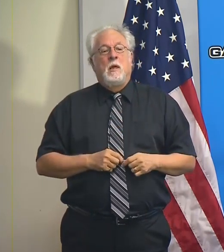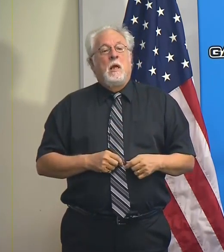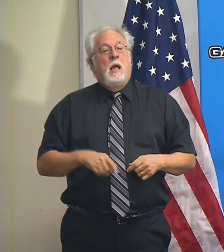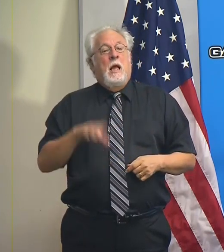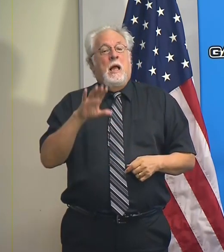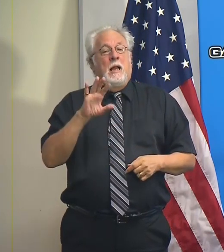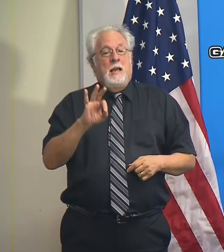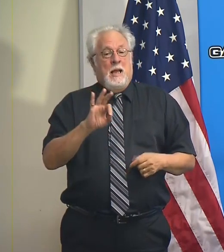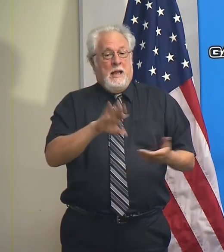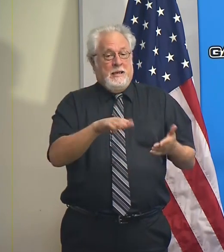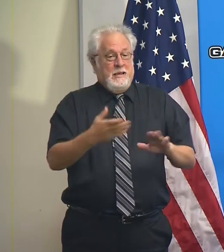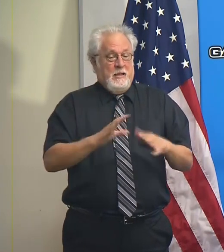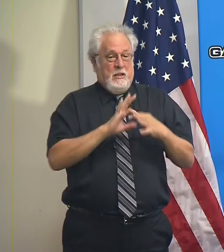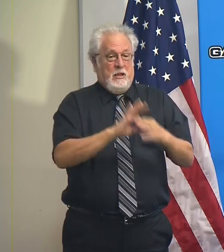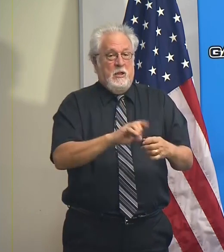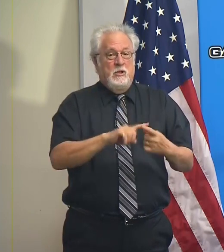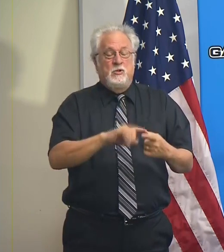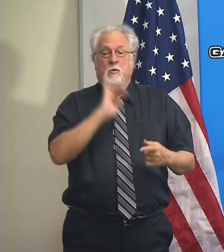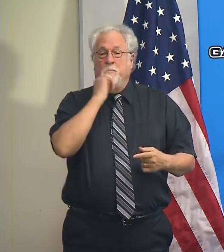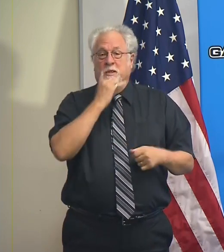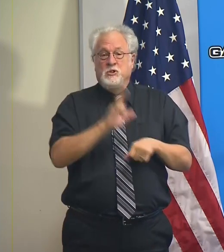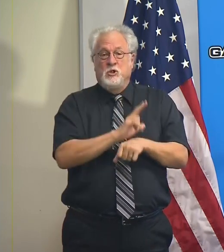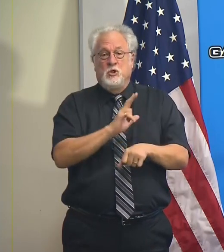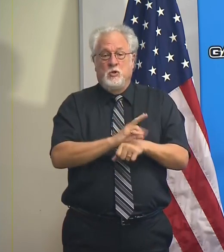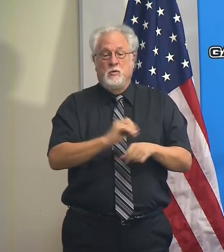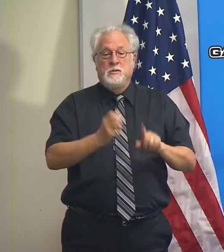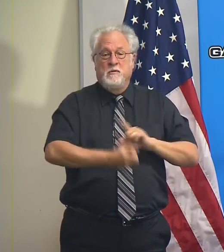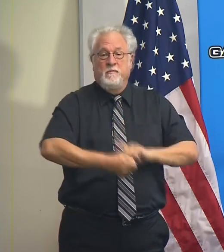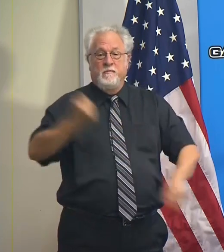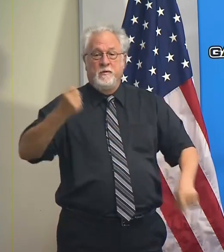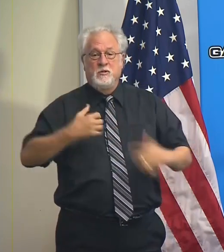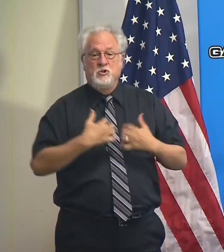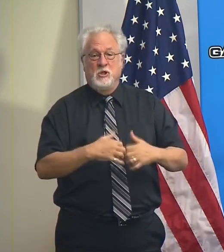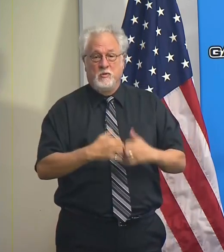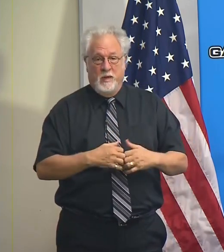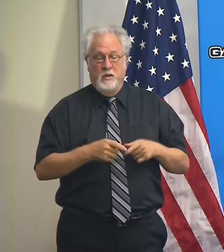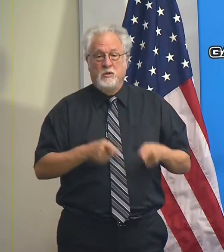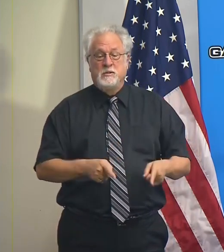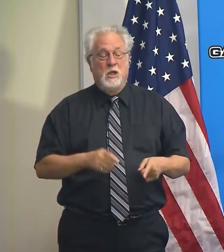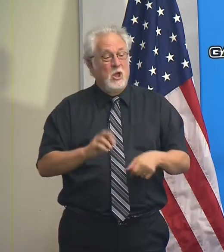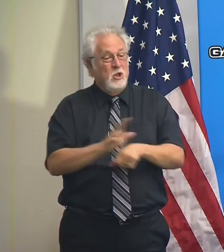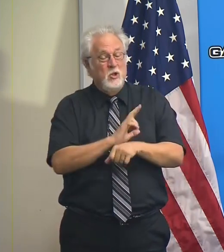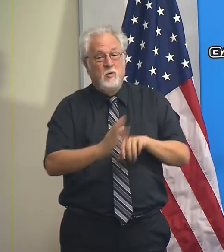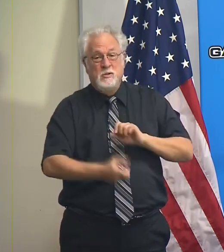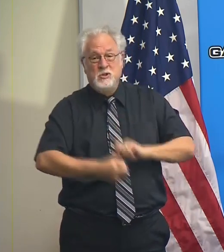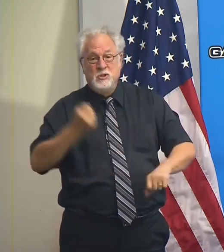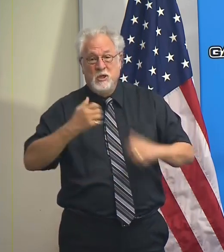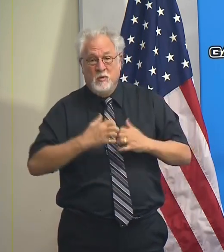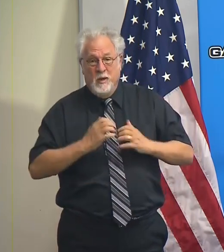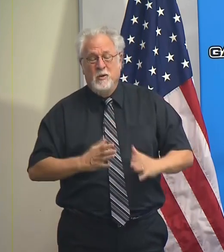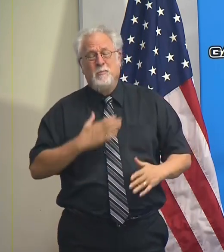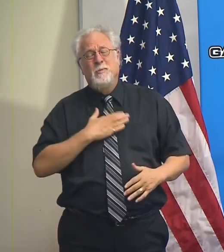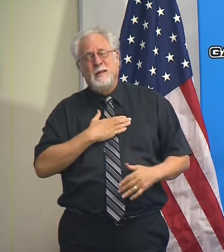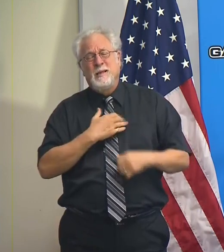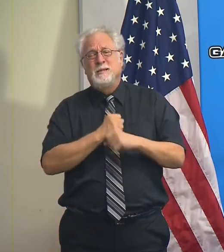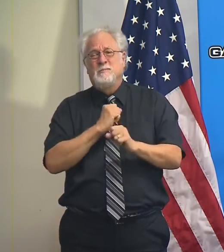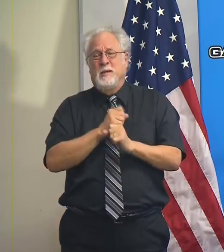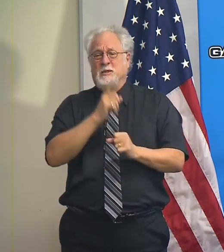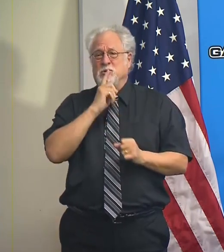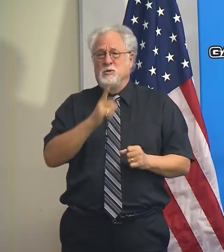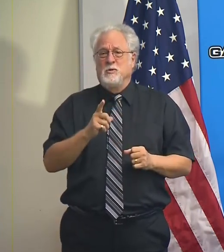Nine of the deaths are attributable to misuse of affordable generators. So if you're using a generator, please make sure that you're